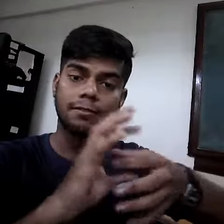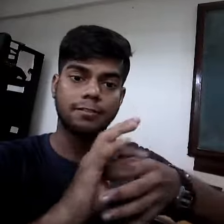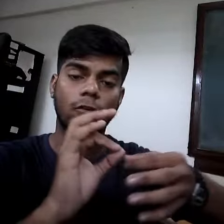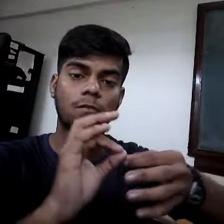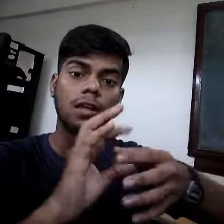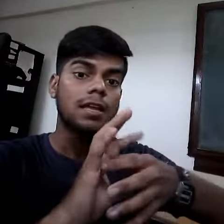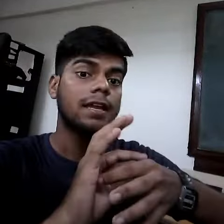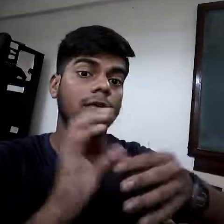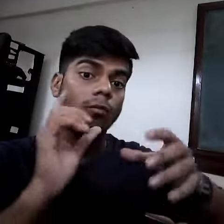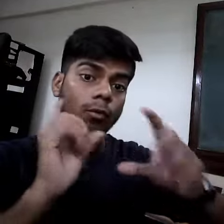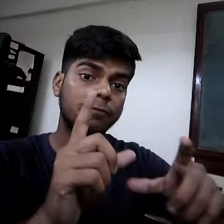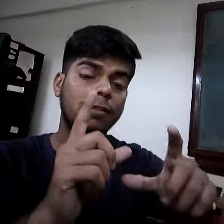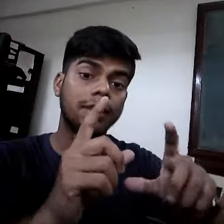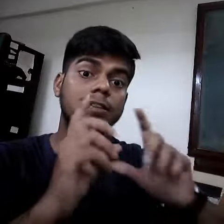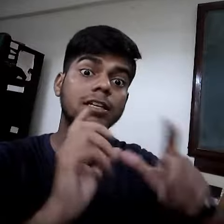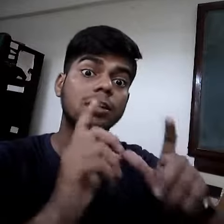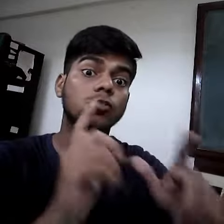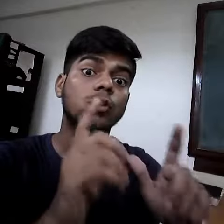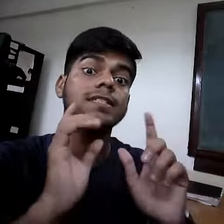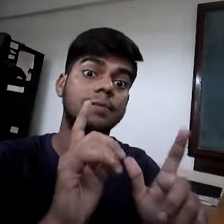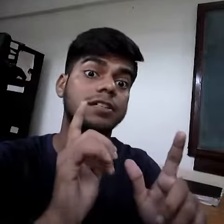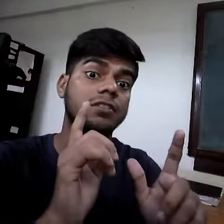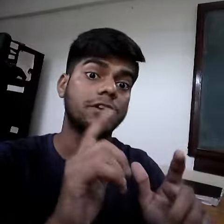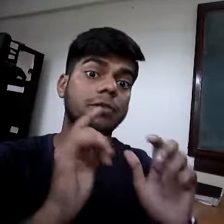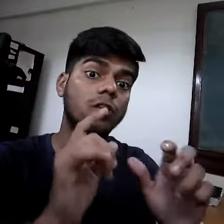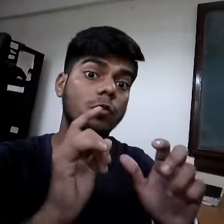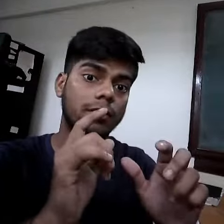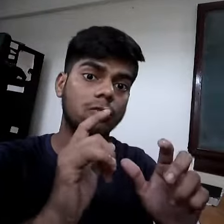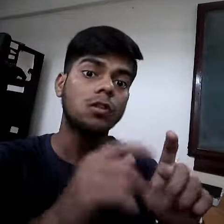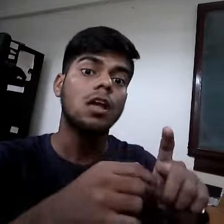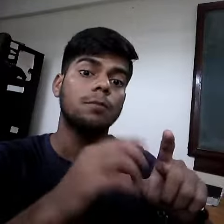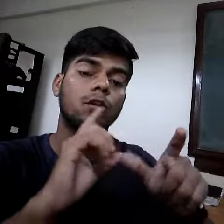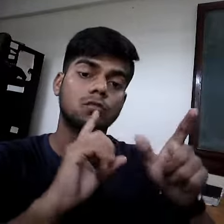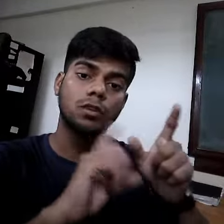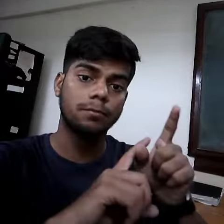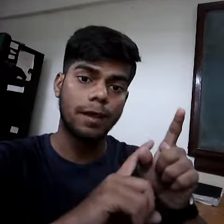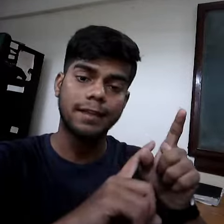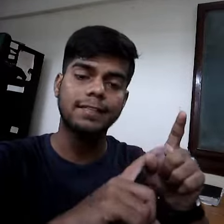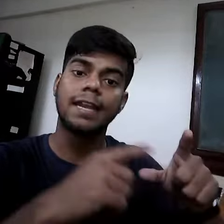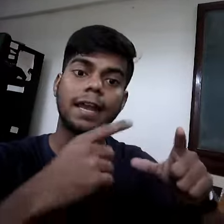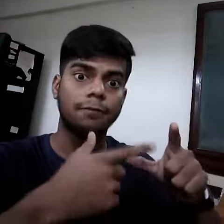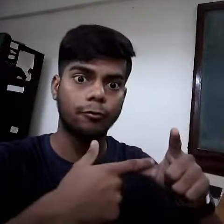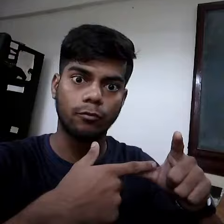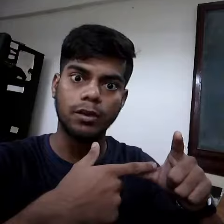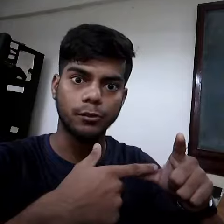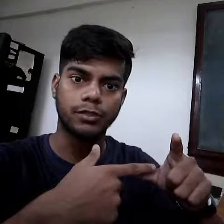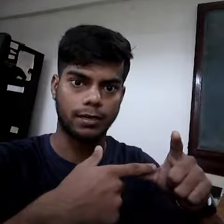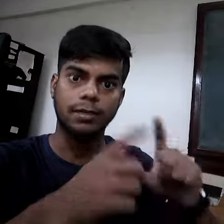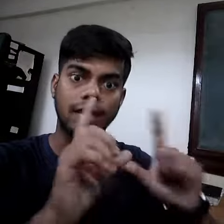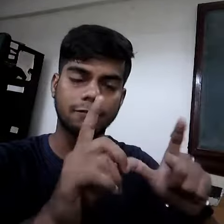is formed, one will, it also known as semi-conservative. Because why you know, because one parental strand and one new strand. That's